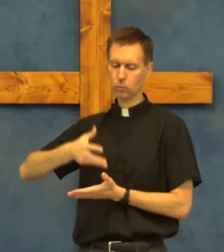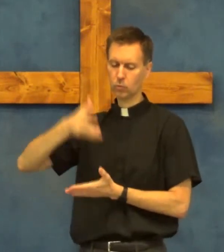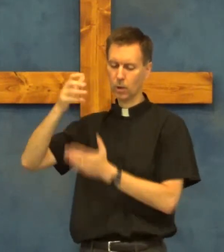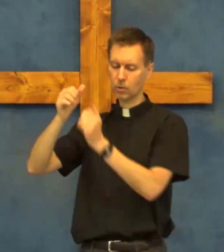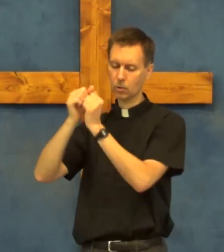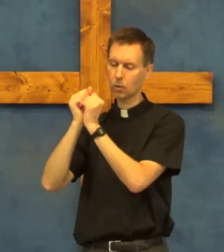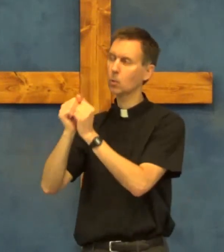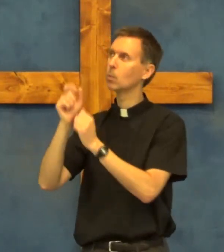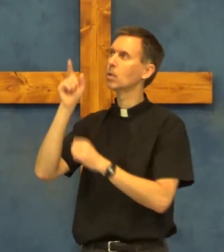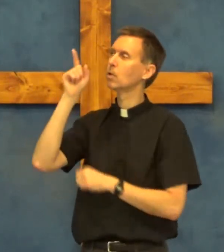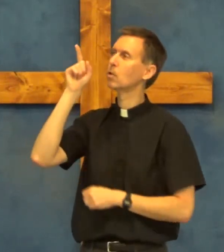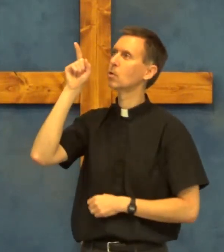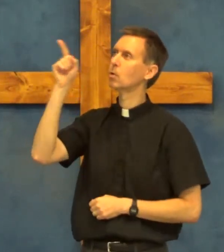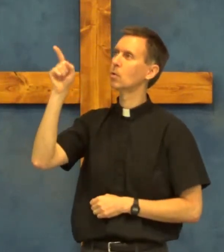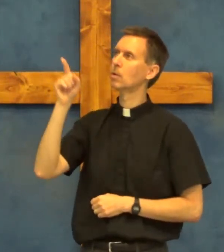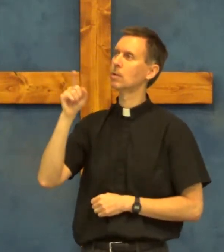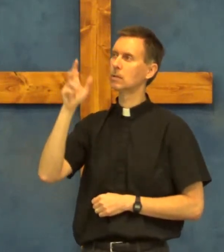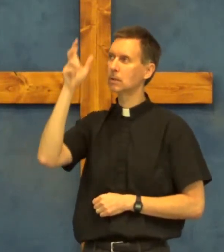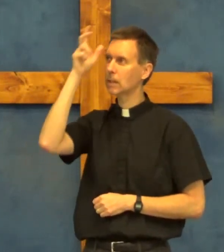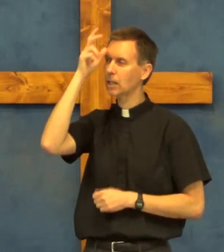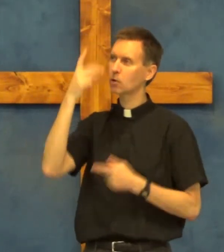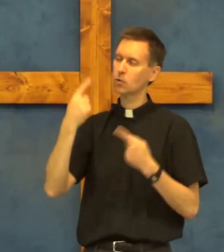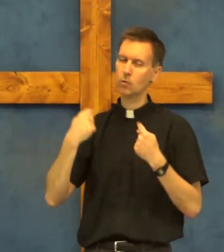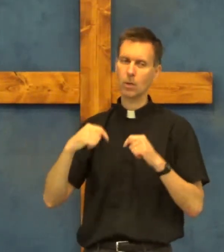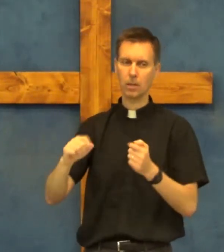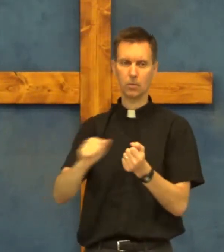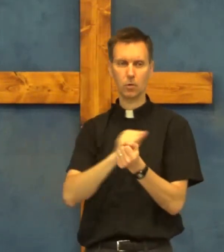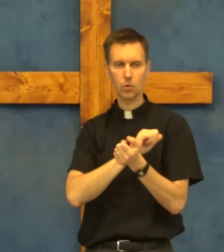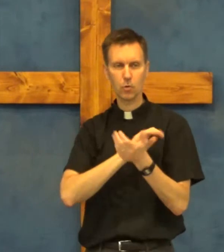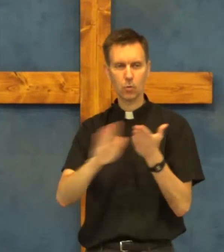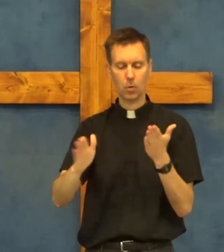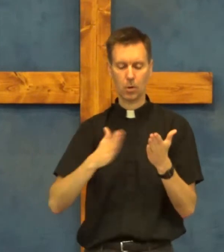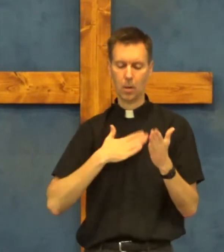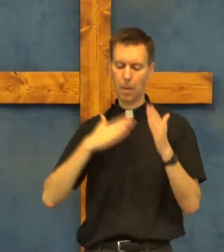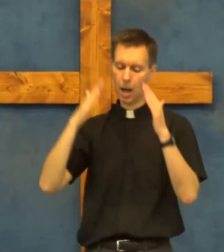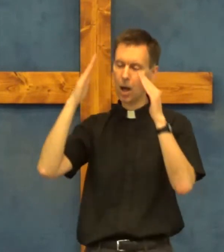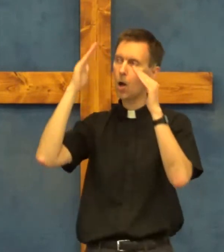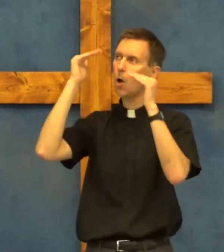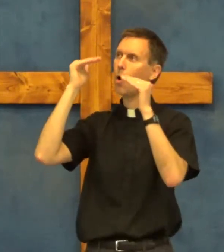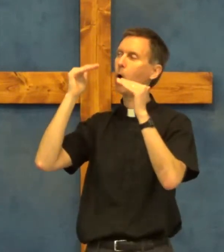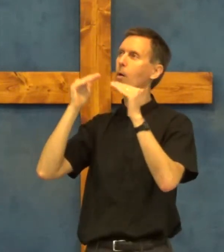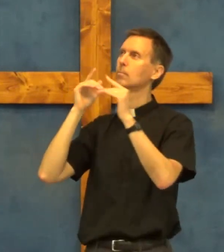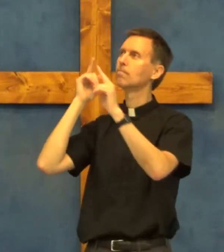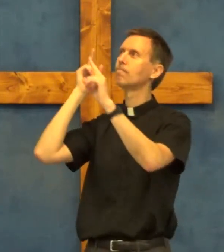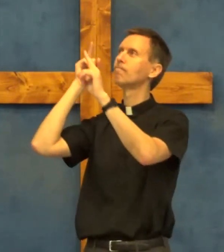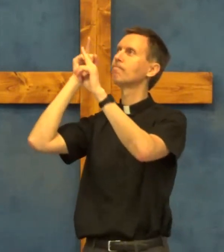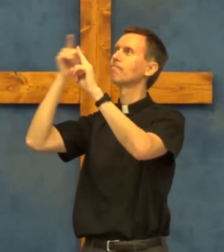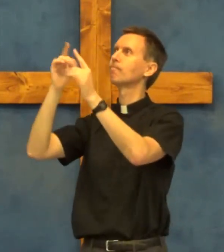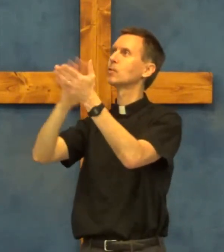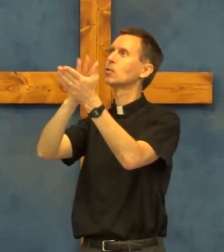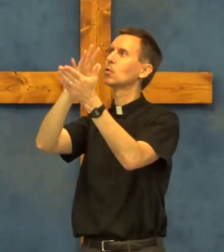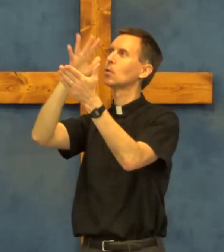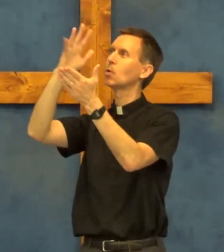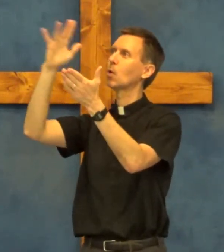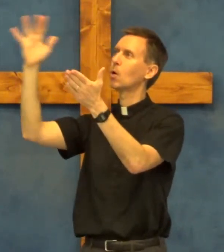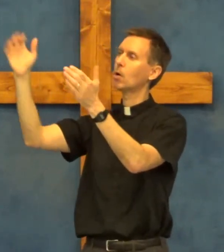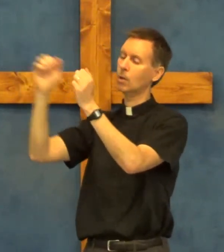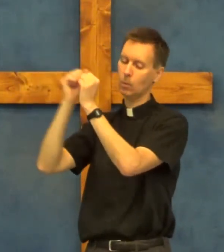and take my hope of bliss away but lord with